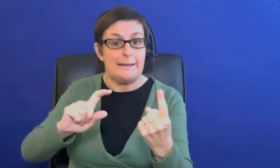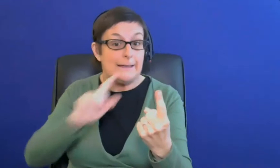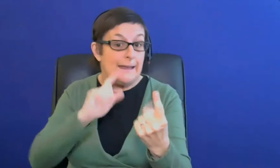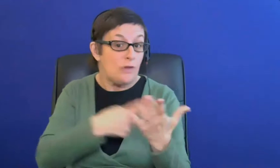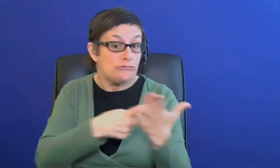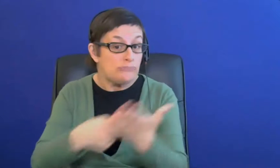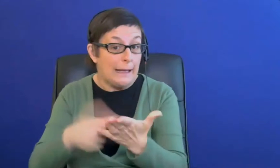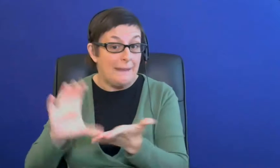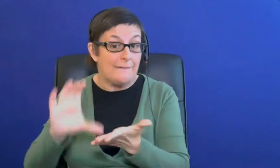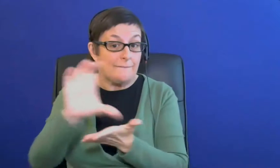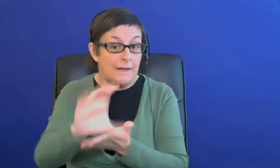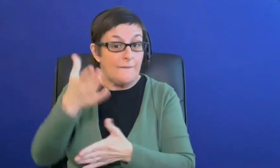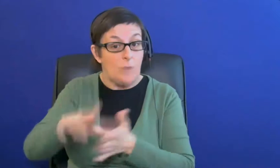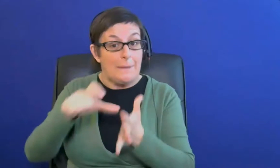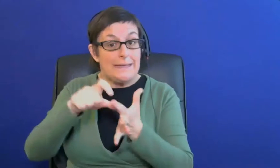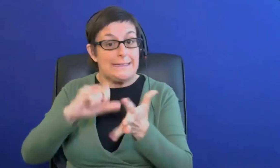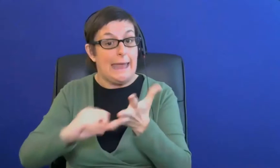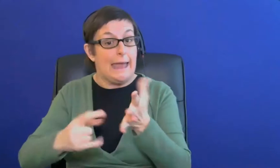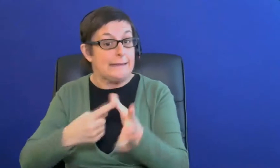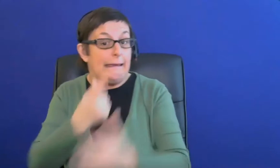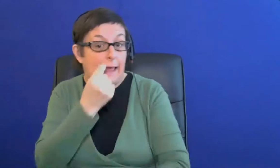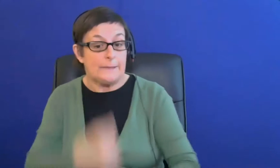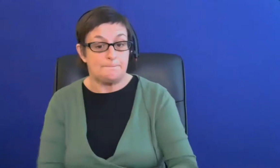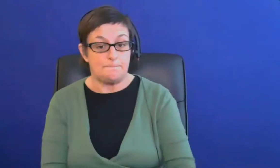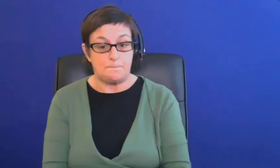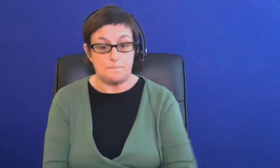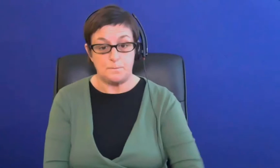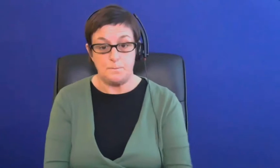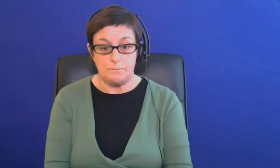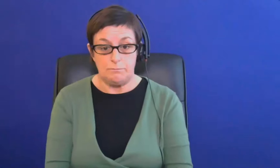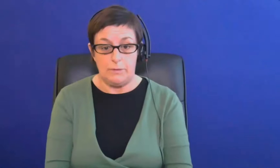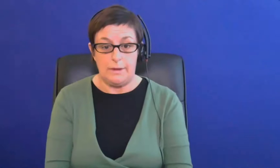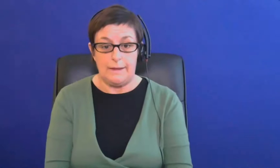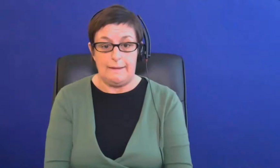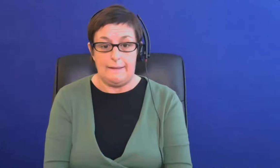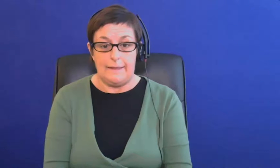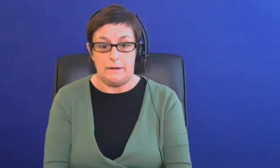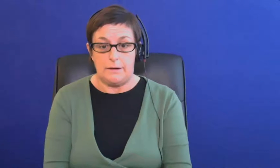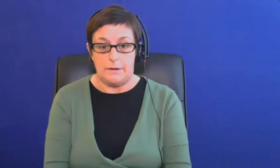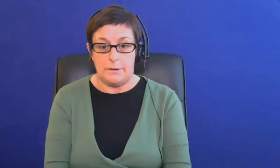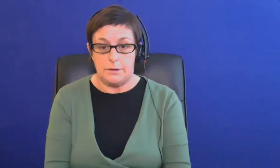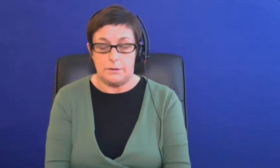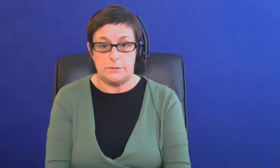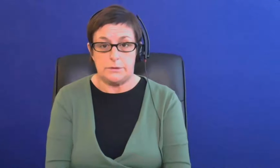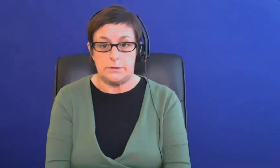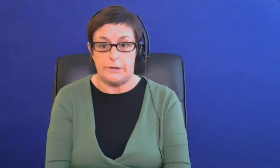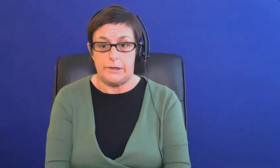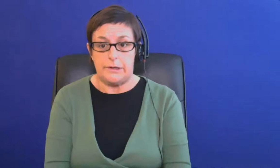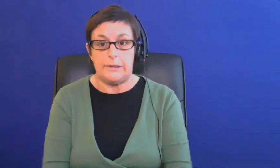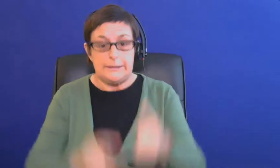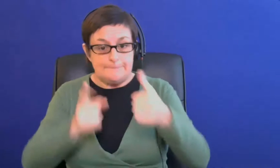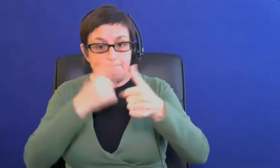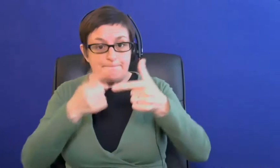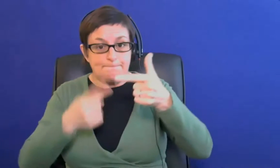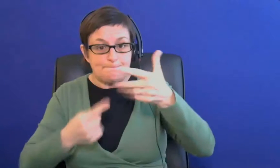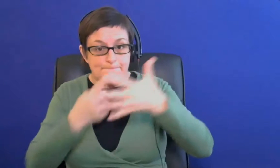dsa okay thank you i won't ask you to answer this at the moment because i want to get through the the questions the panelists but i